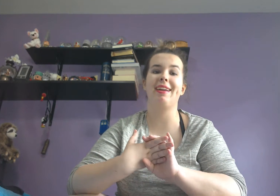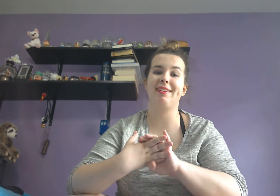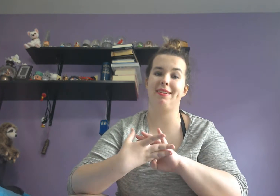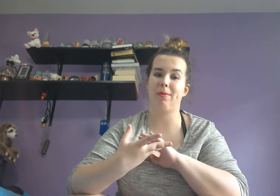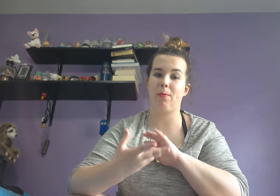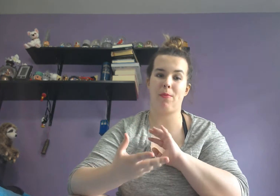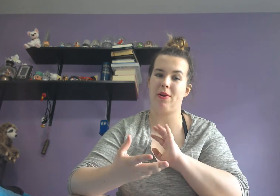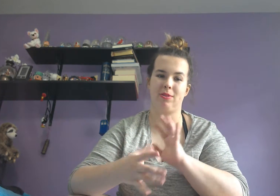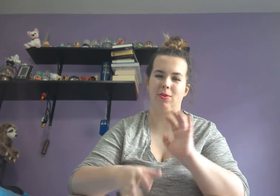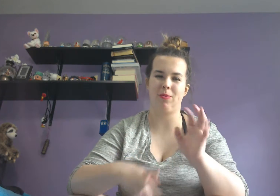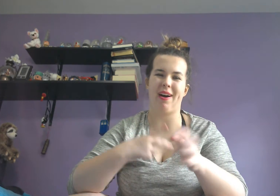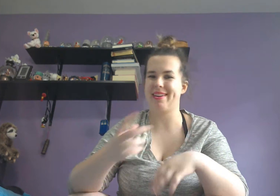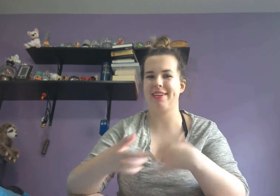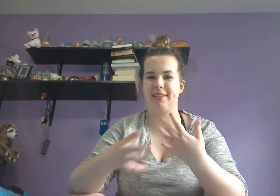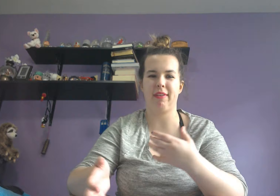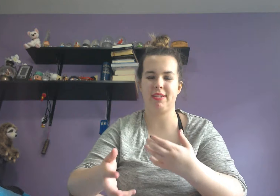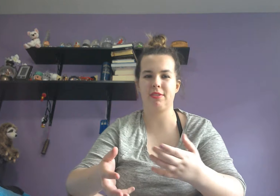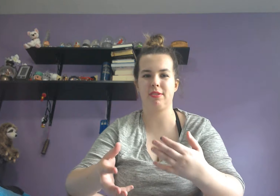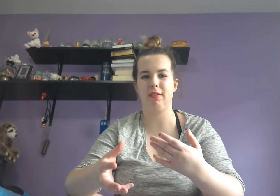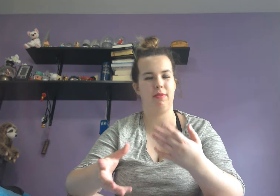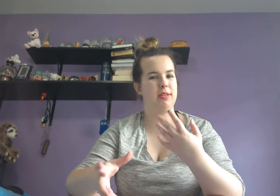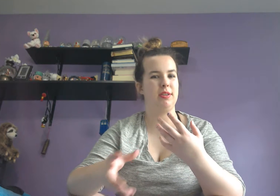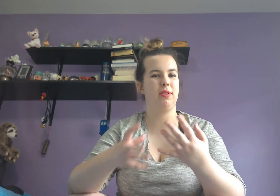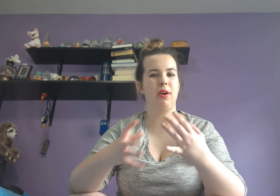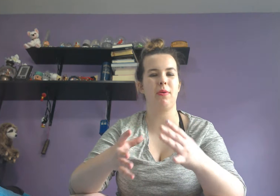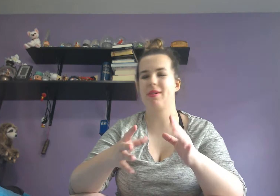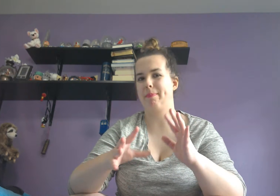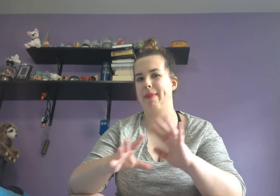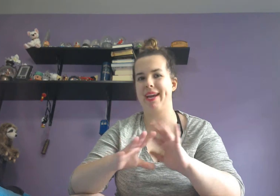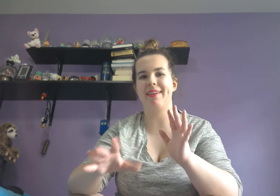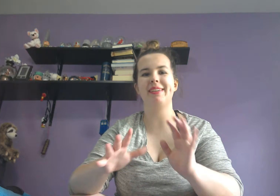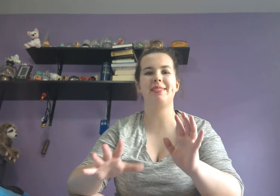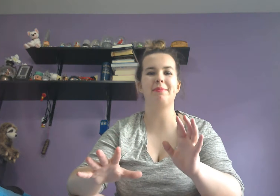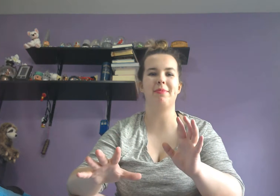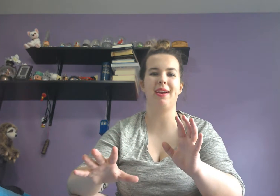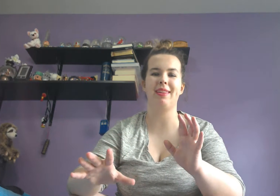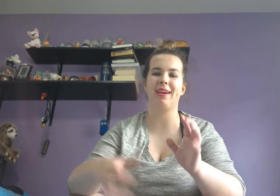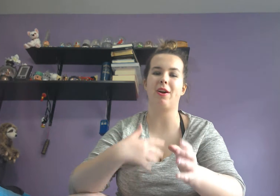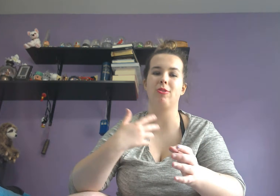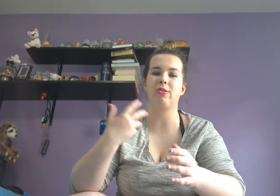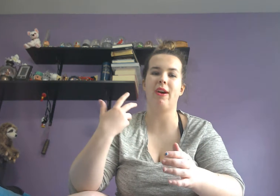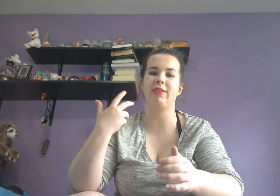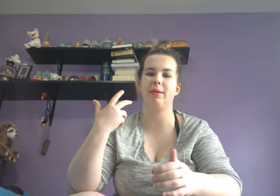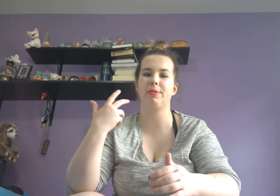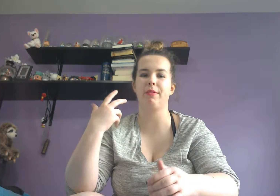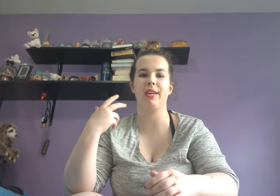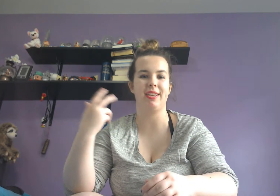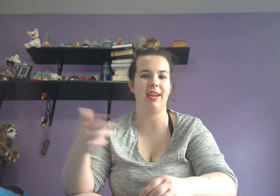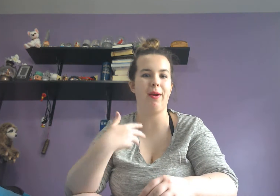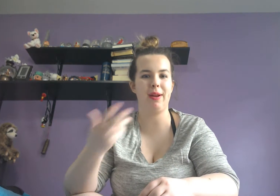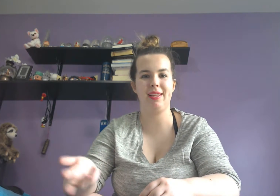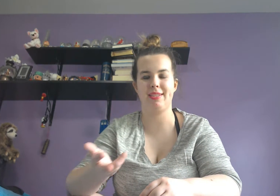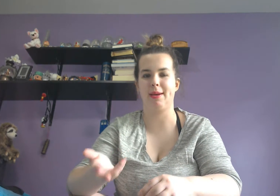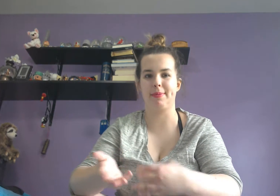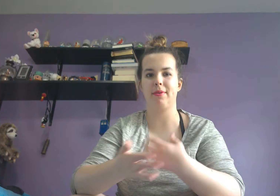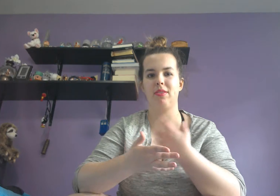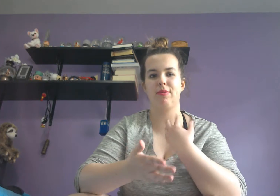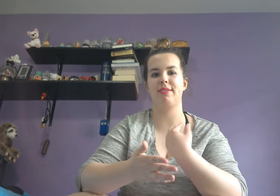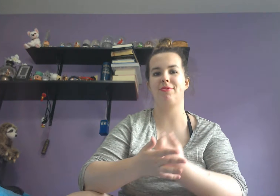and also watching Sylvester sort of slowly go into madness and, like, also having him sort of, like, narrating this episode through his own